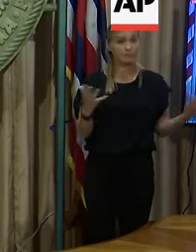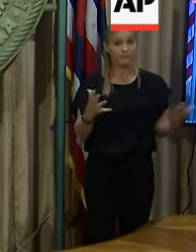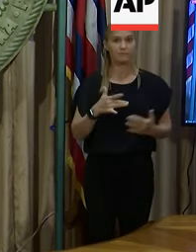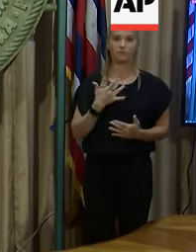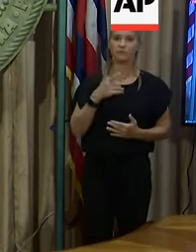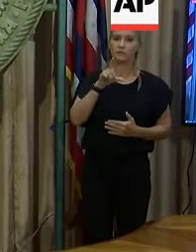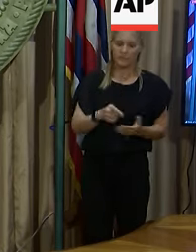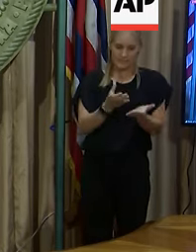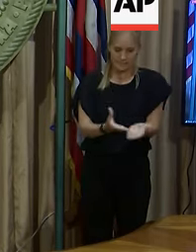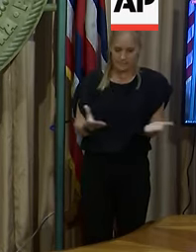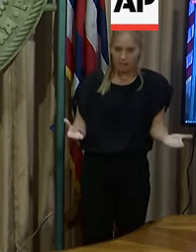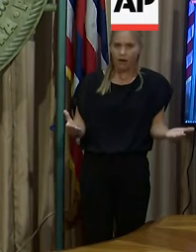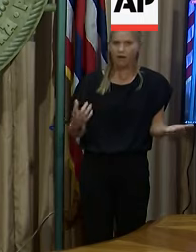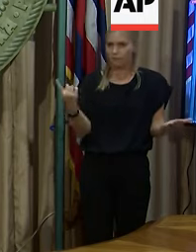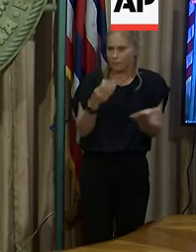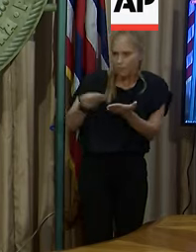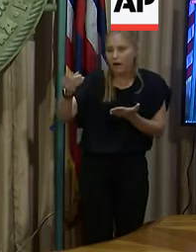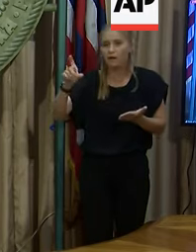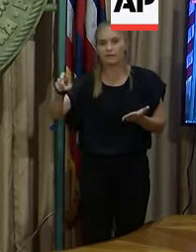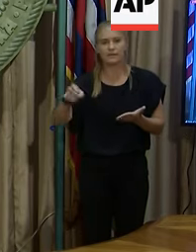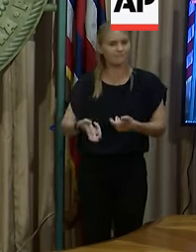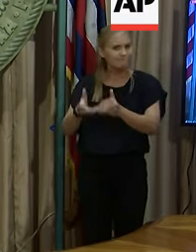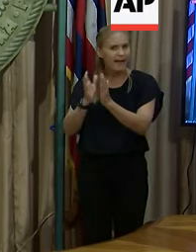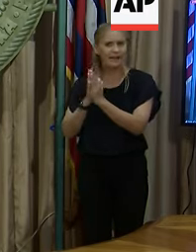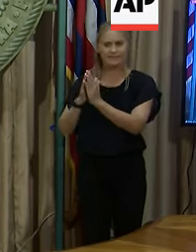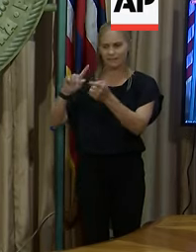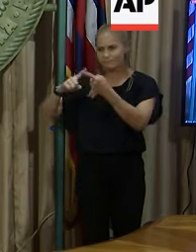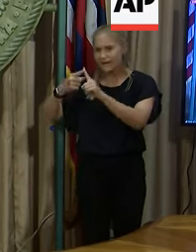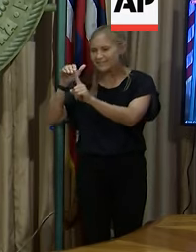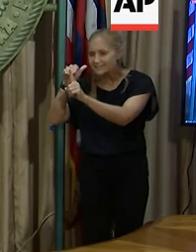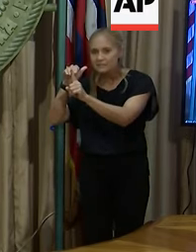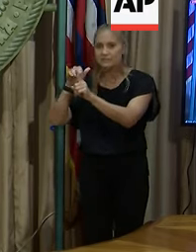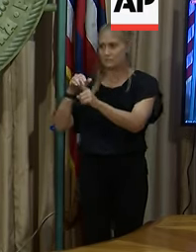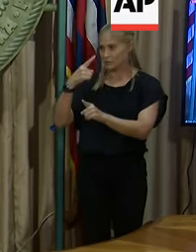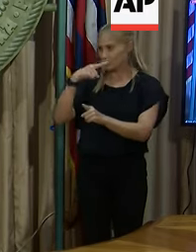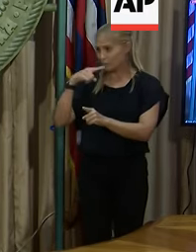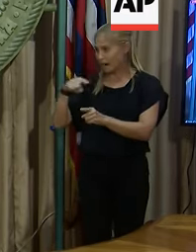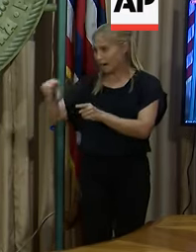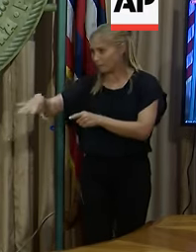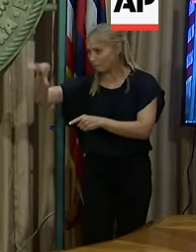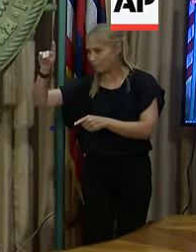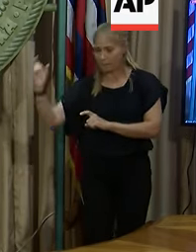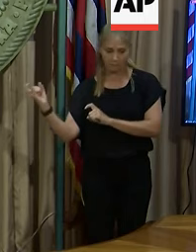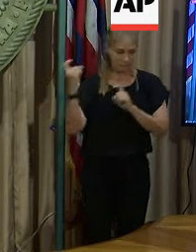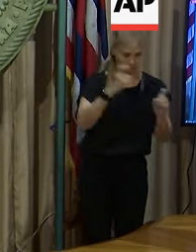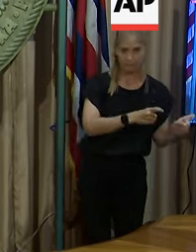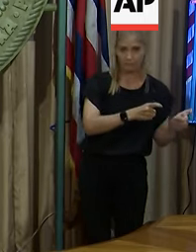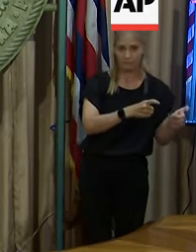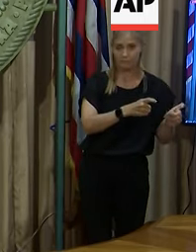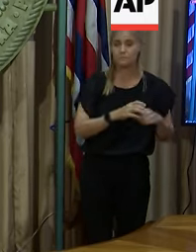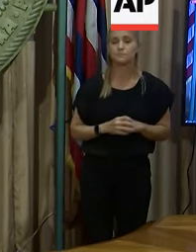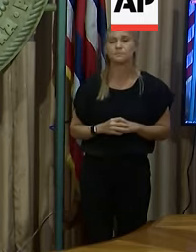supplies, please ask a friend and others to provide and help you acquire them.